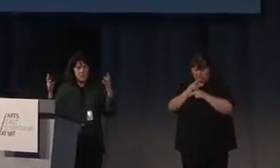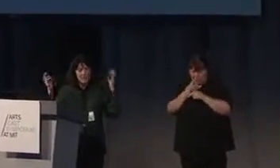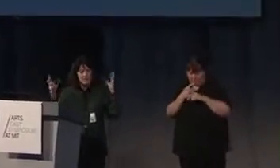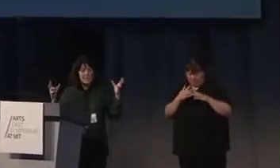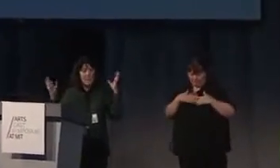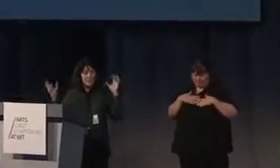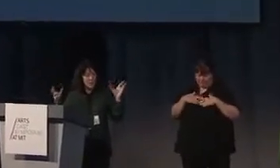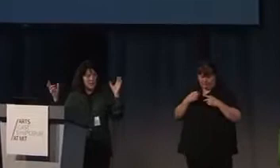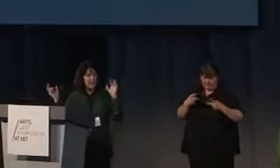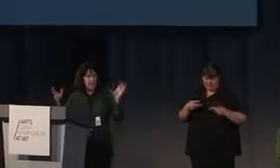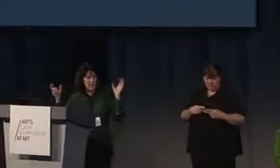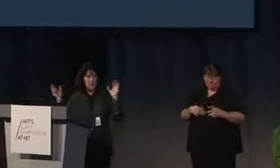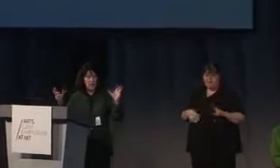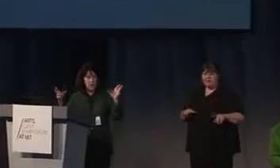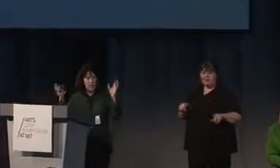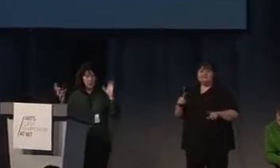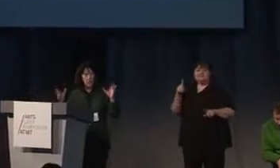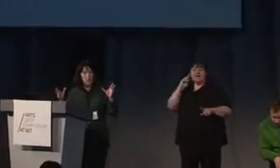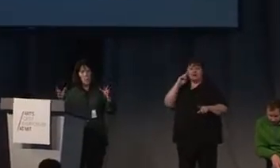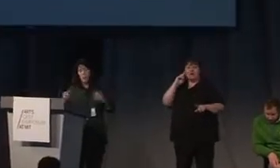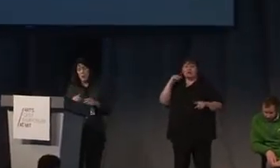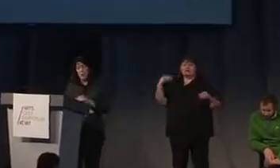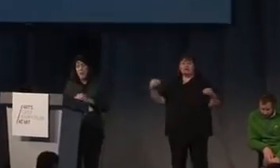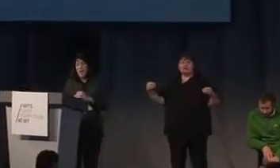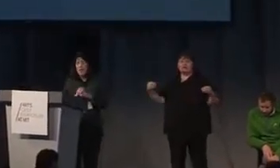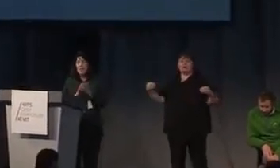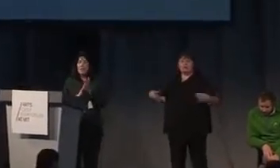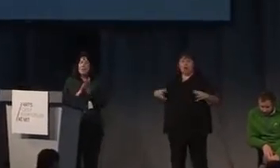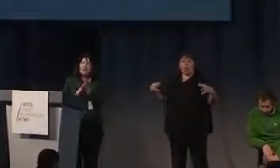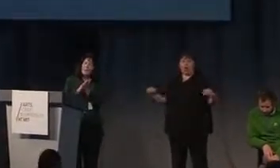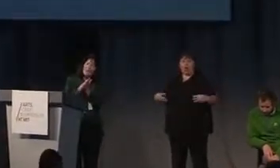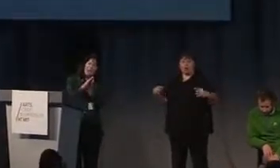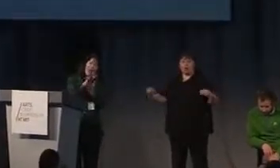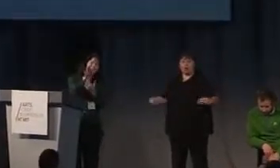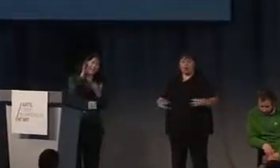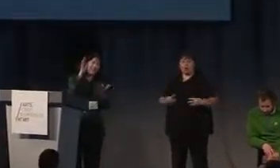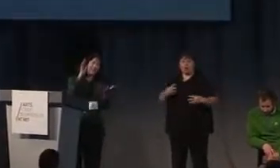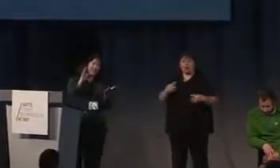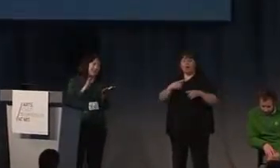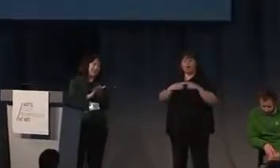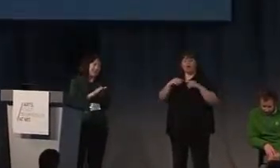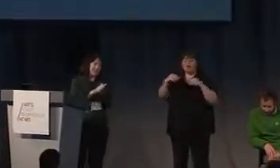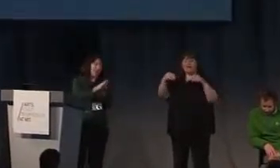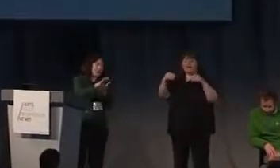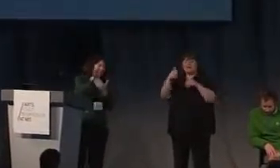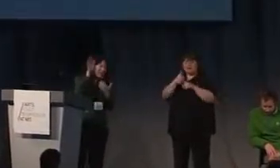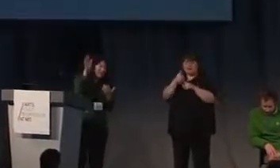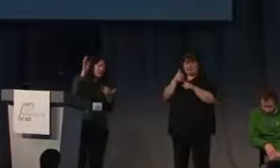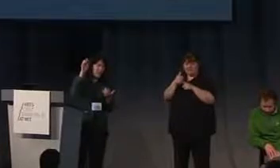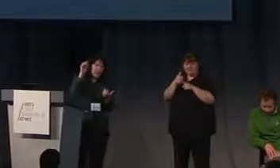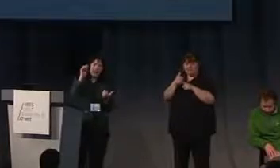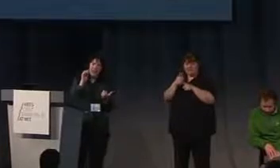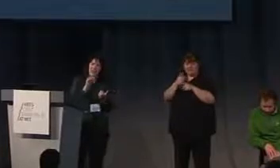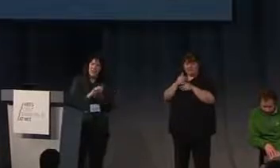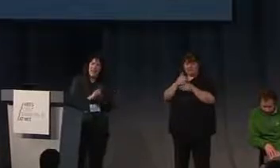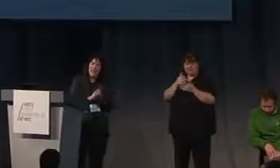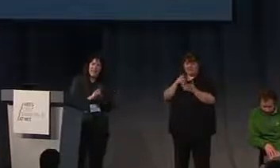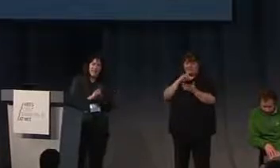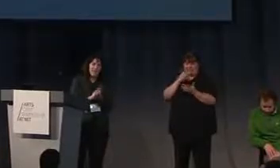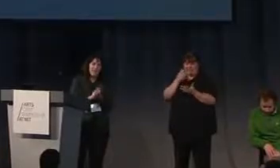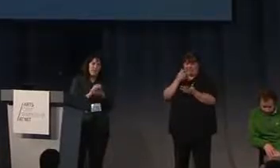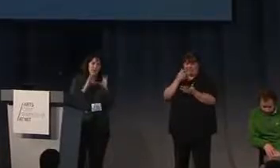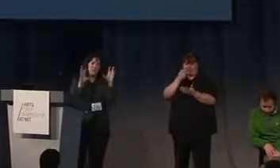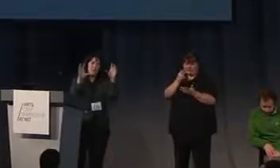to this space. The sound is the sound of the air compressors, the blowers. But the plastic is also, it's a very interesting